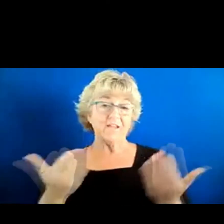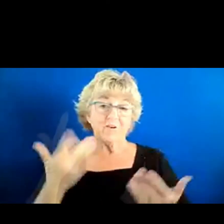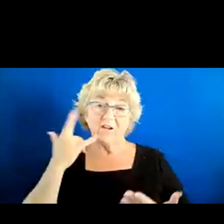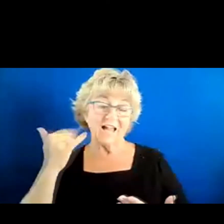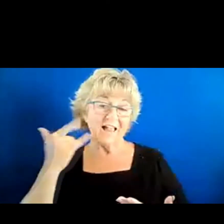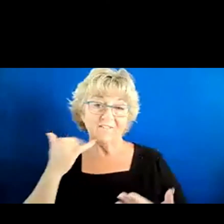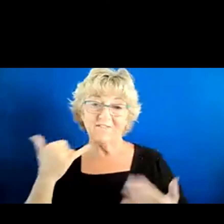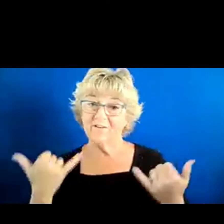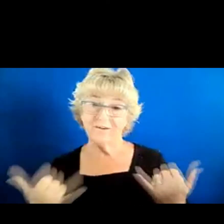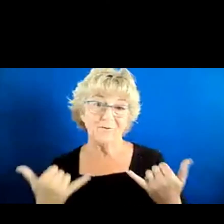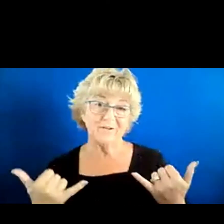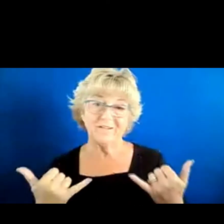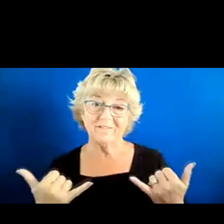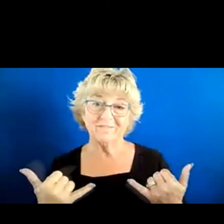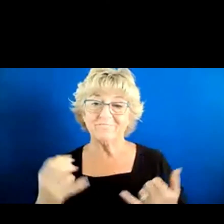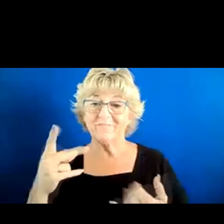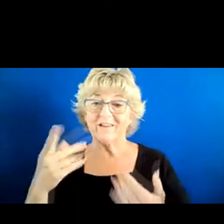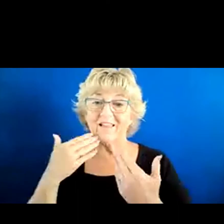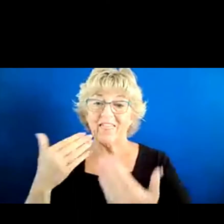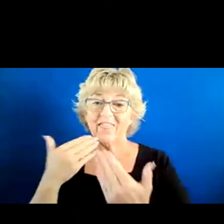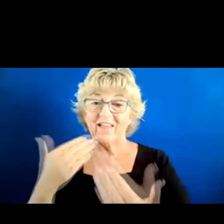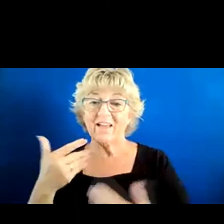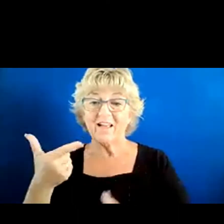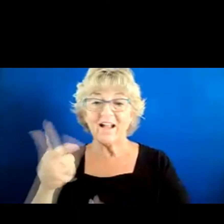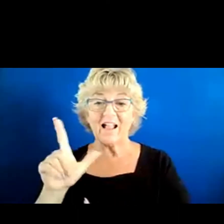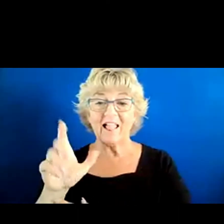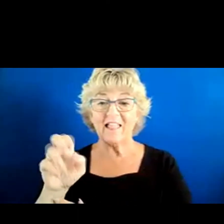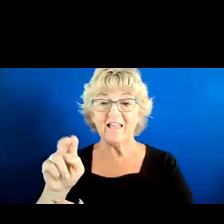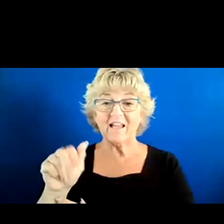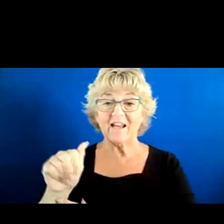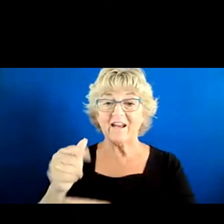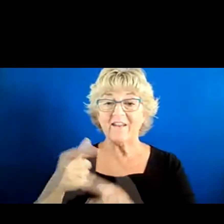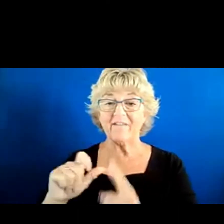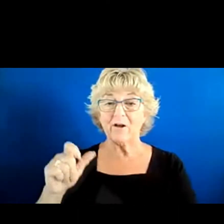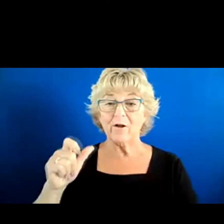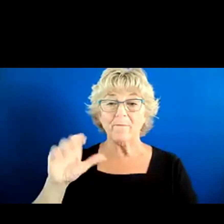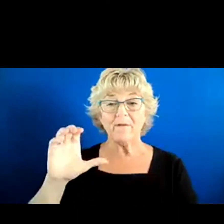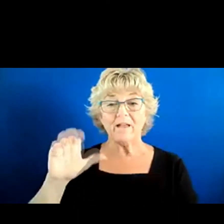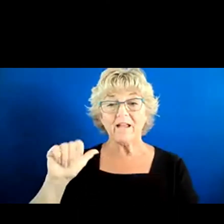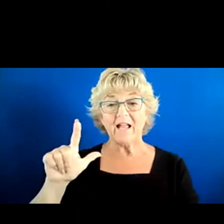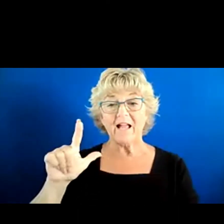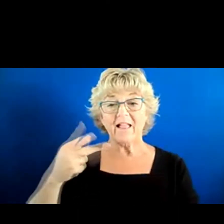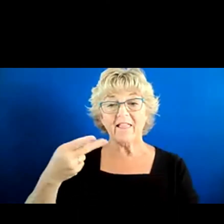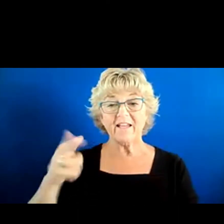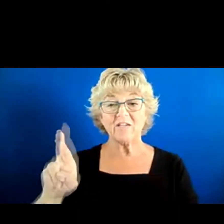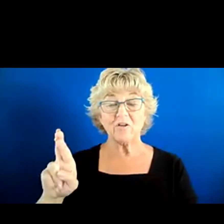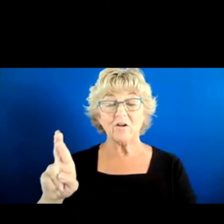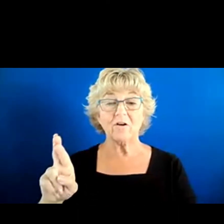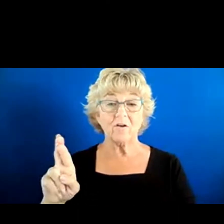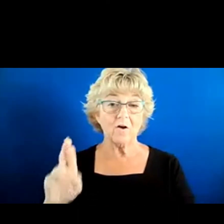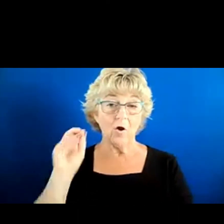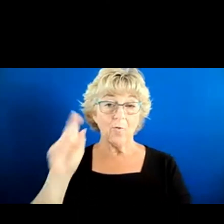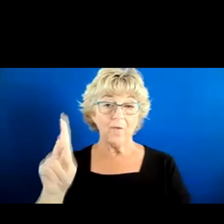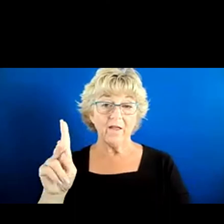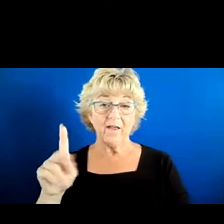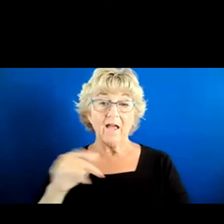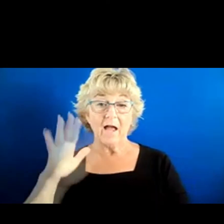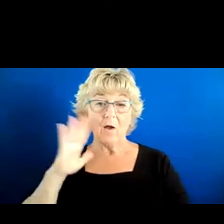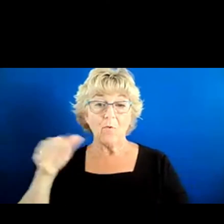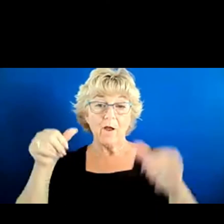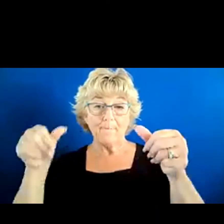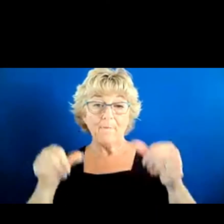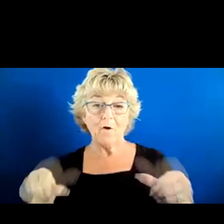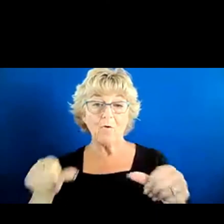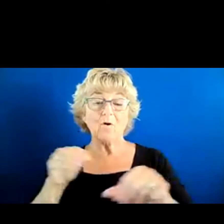right now. Thank you, Glenna from CalHR, for posting that. But anyway, I will post in the